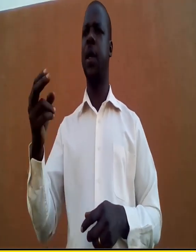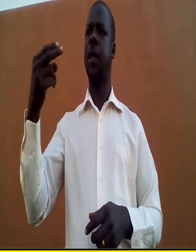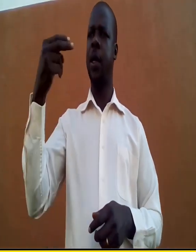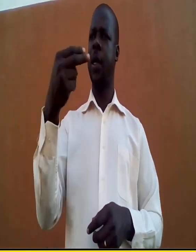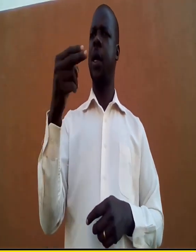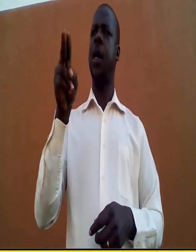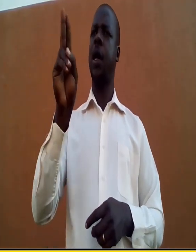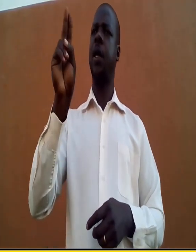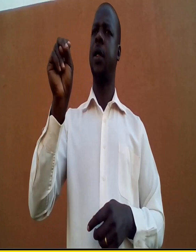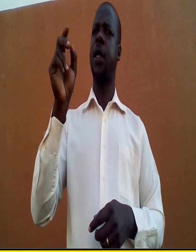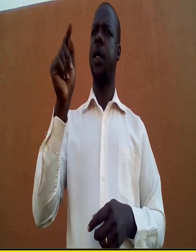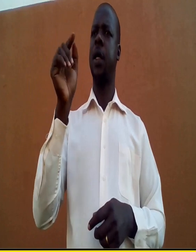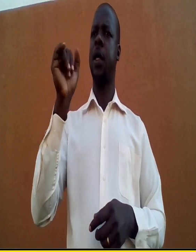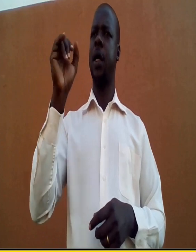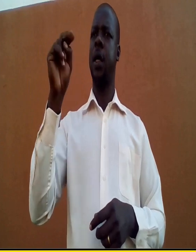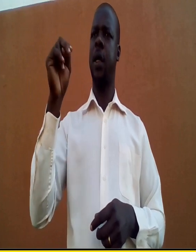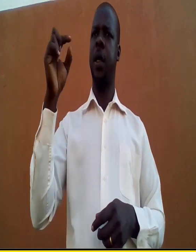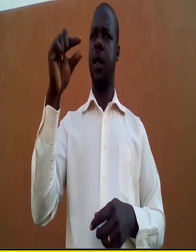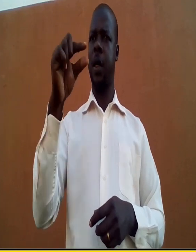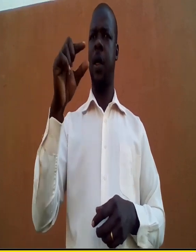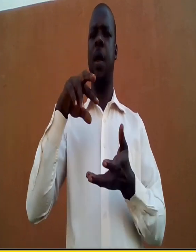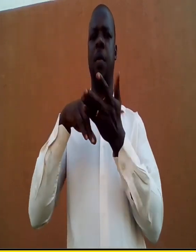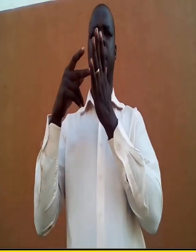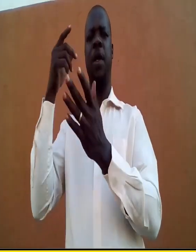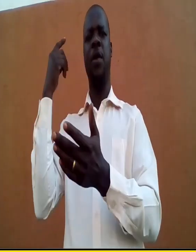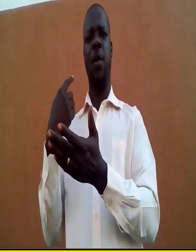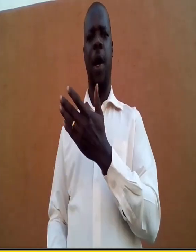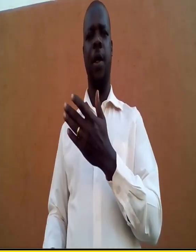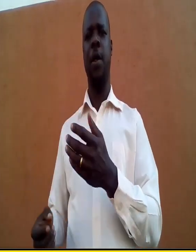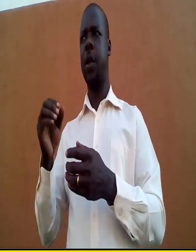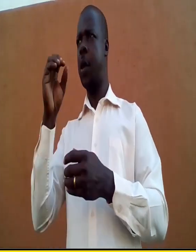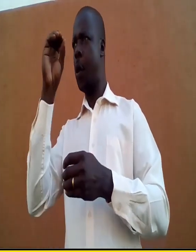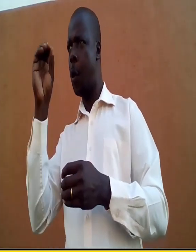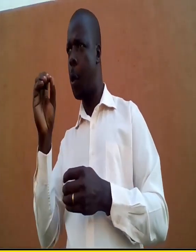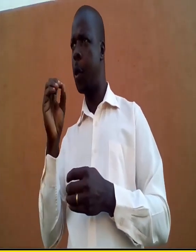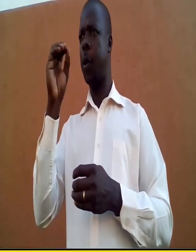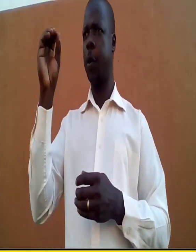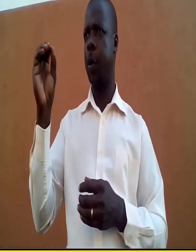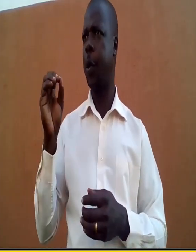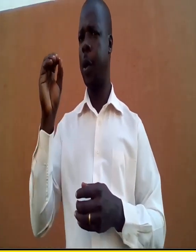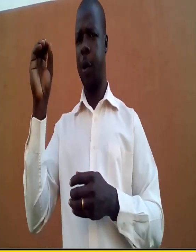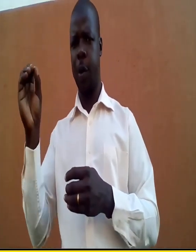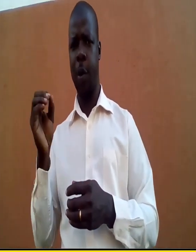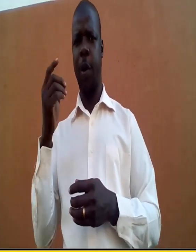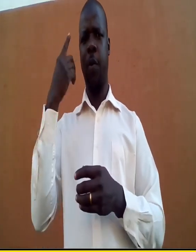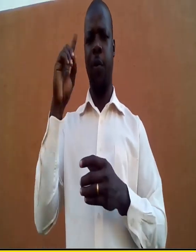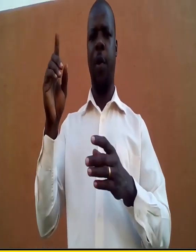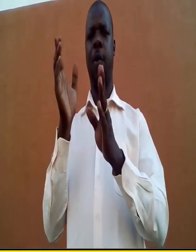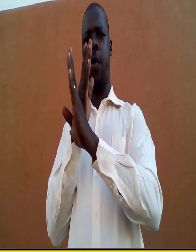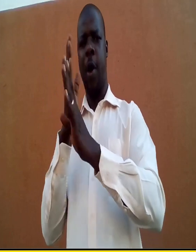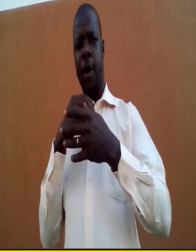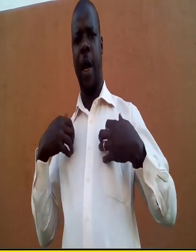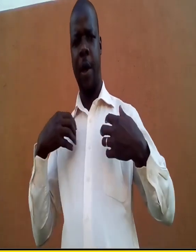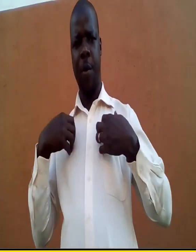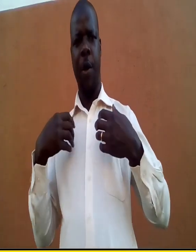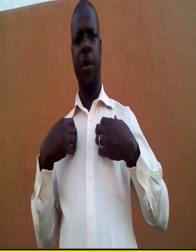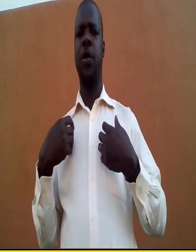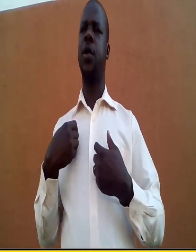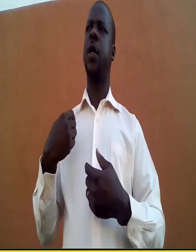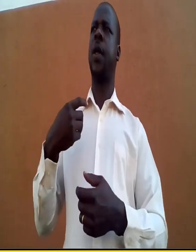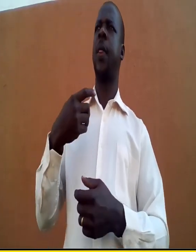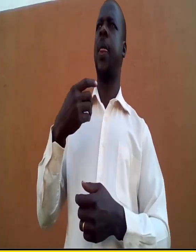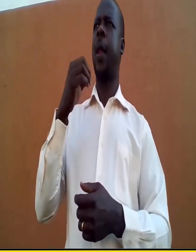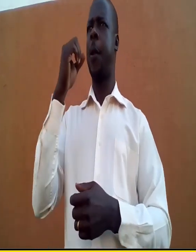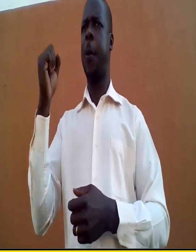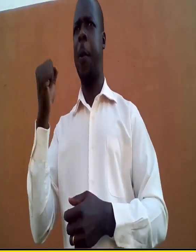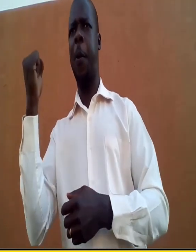You can see, hunting means looking for wild